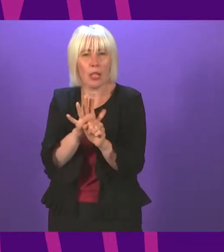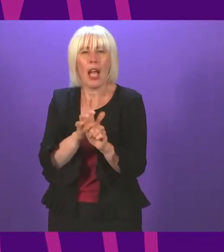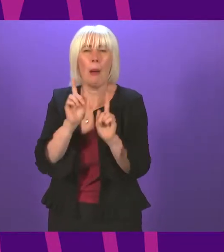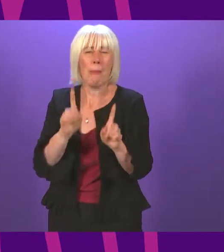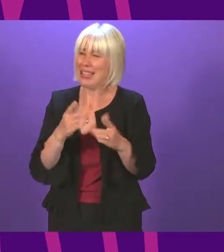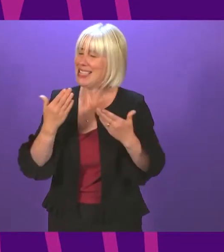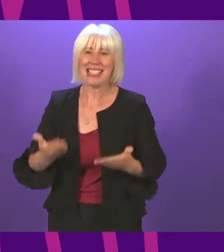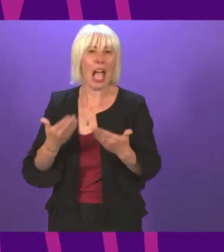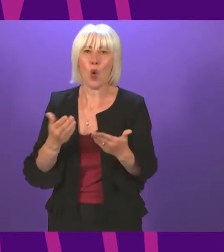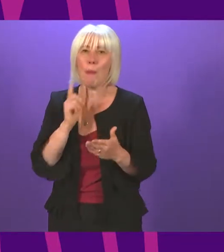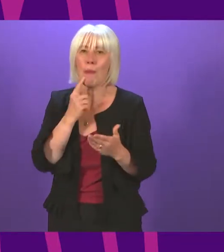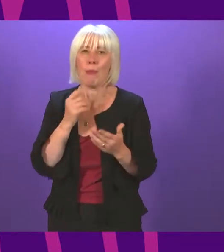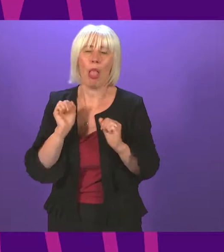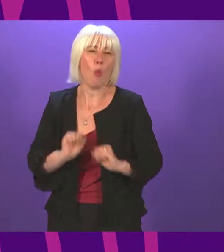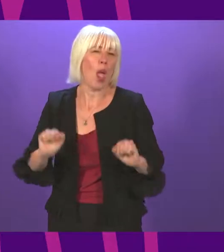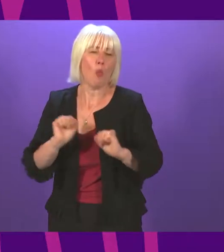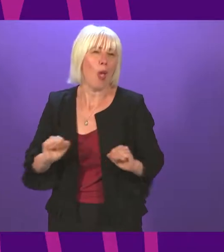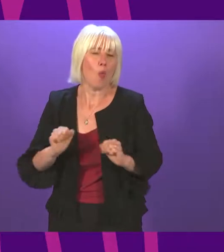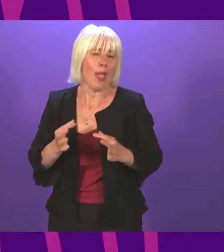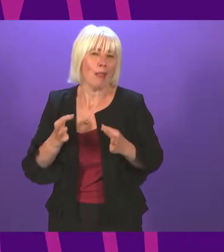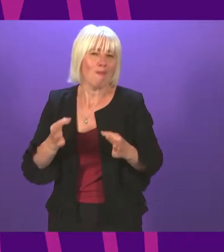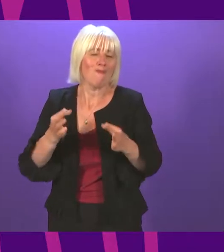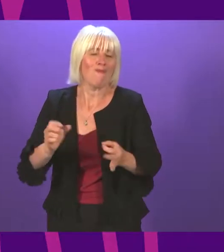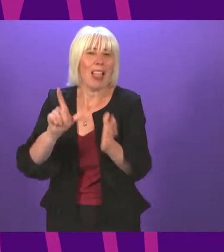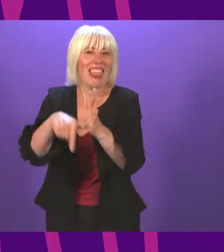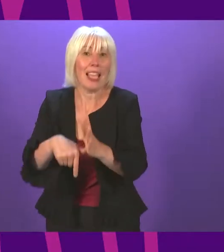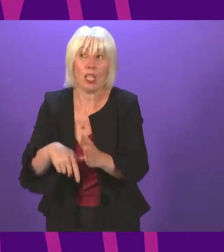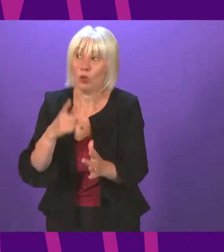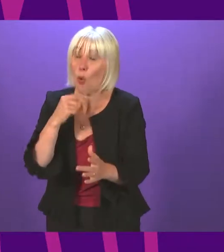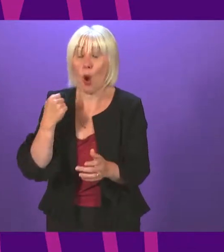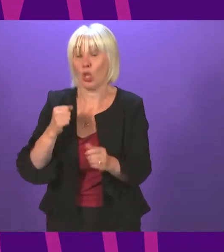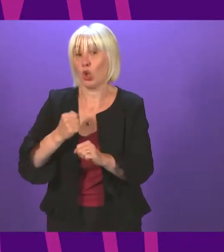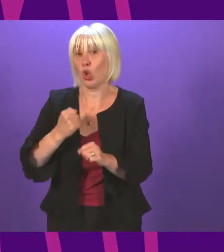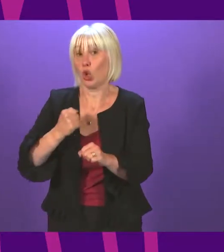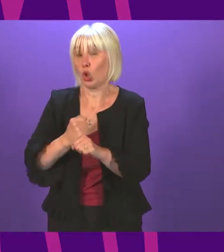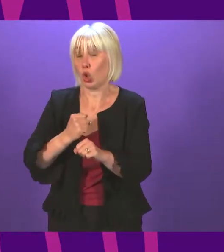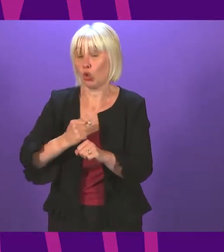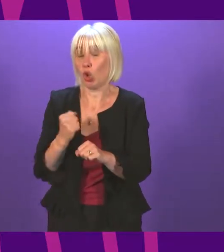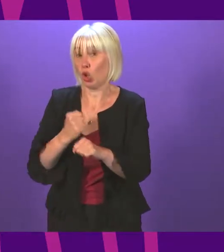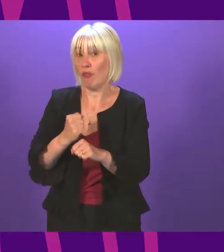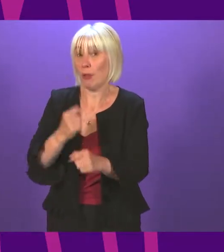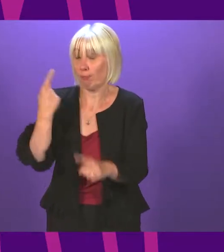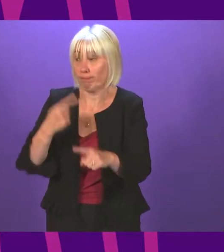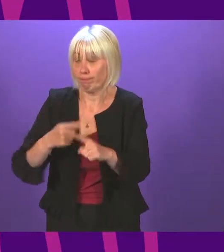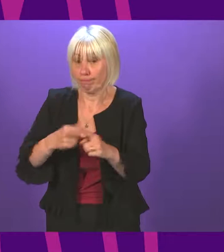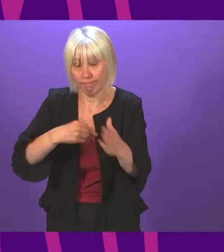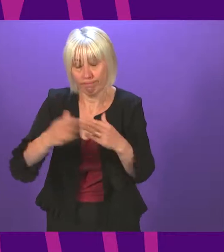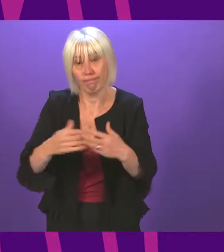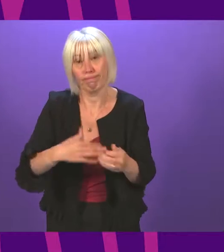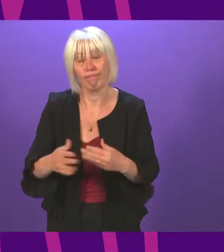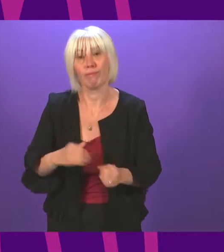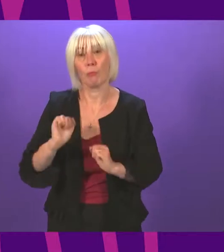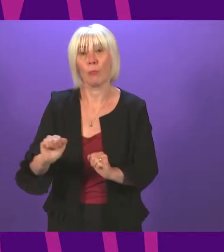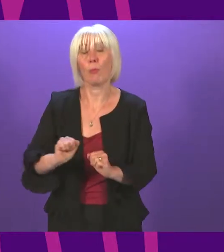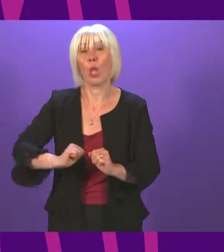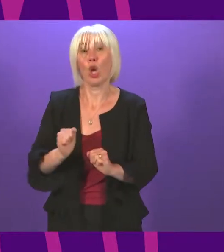these are now overdue. And I would urge quick action from the Scottish Government on that regard. Scottish Labour have repeatedly made